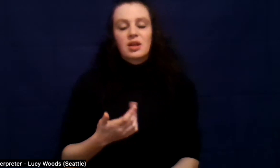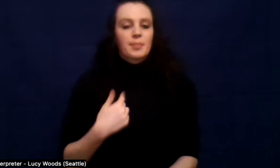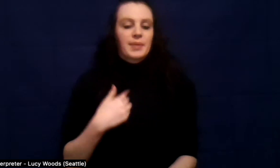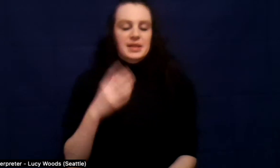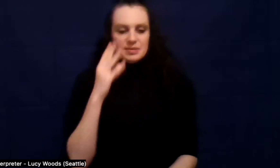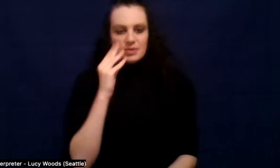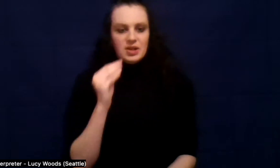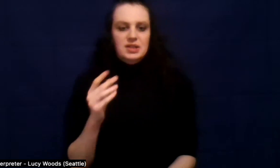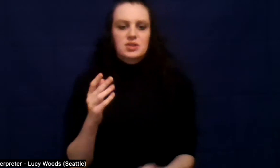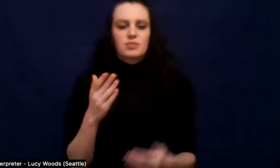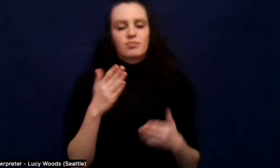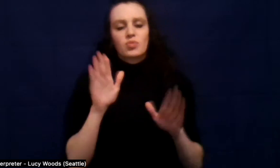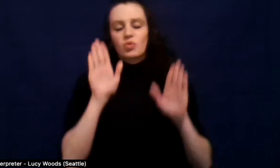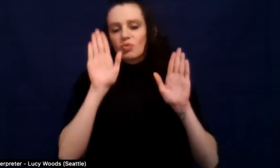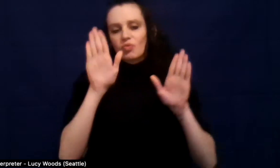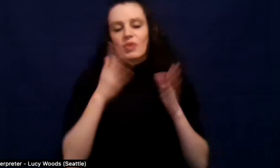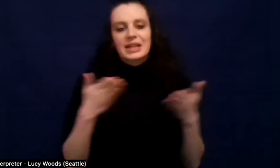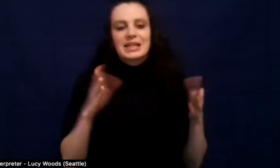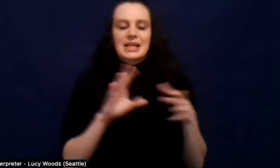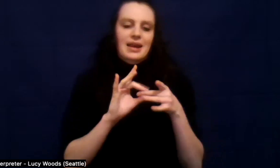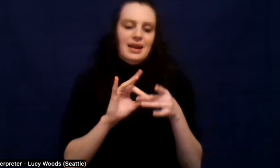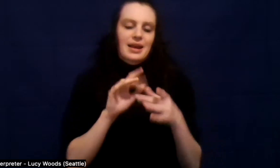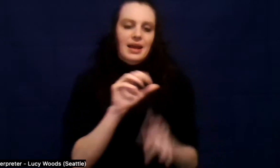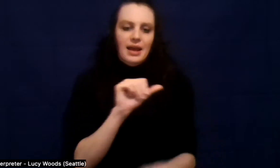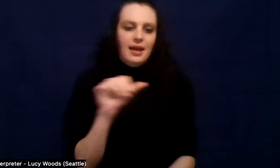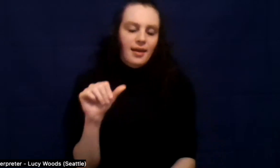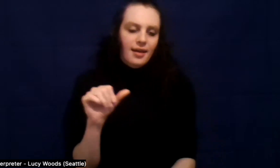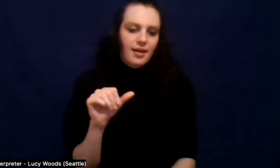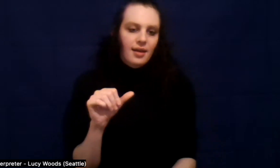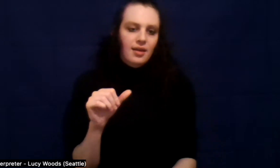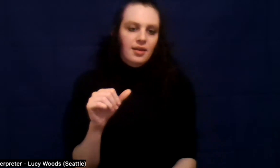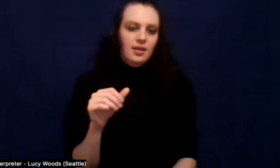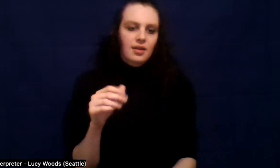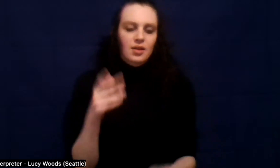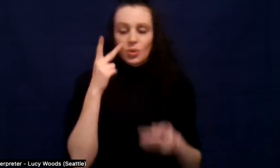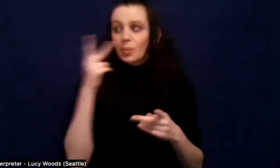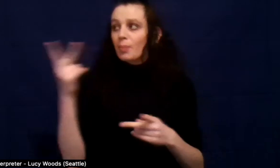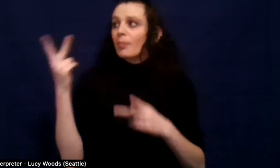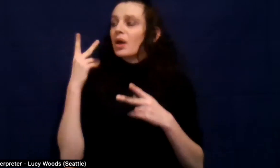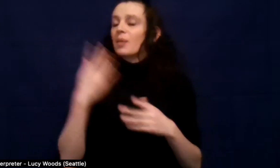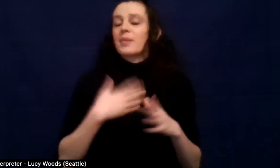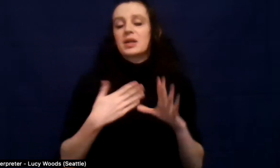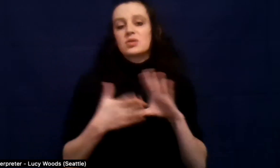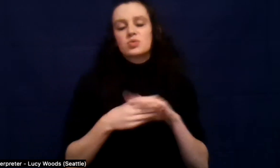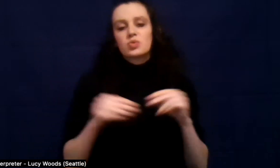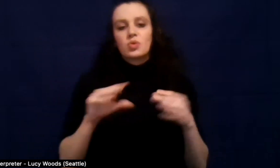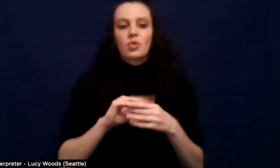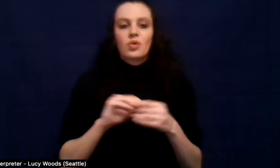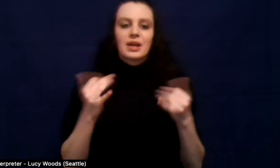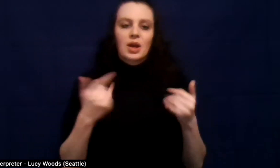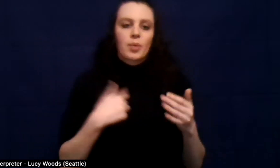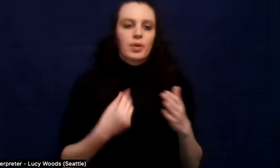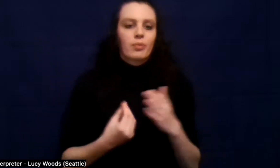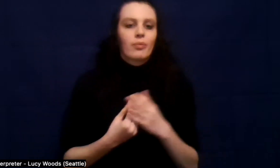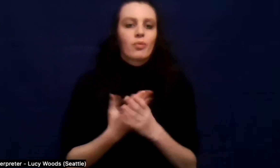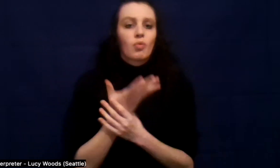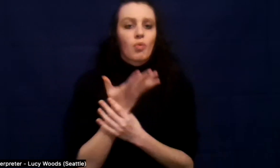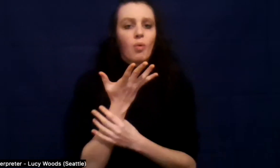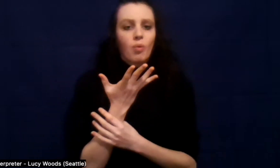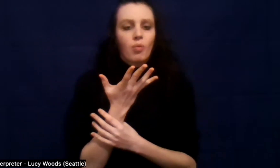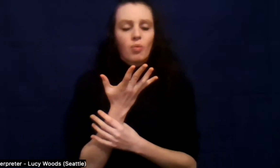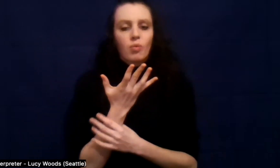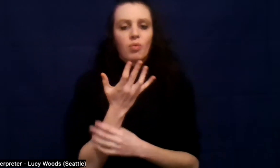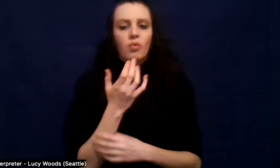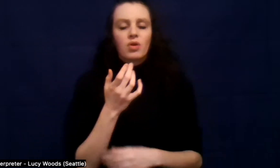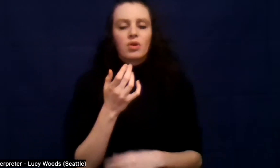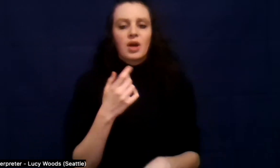and, um, be able to look back on my story as an opportunity to grow instead of something to be ashamed